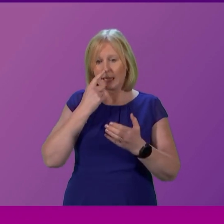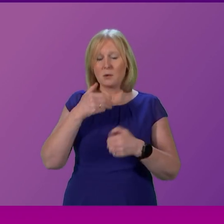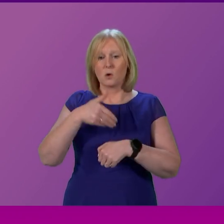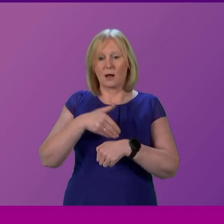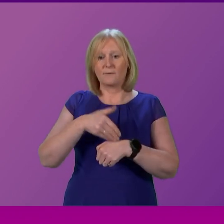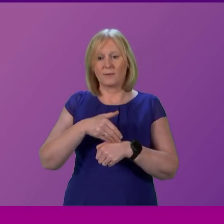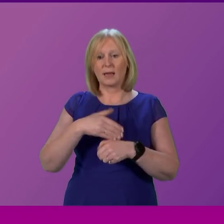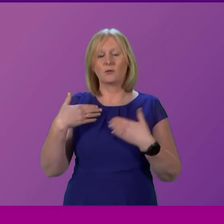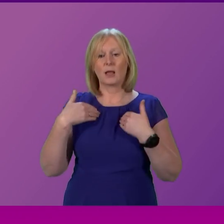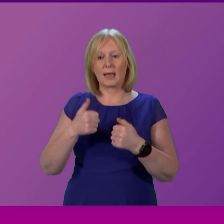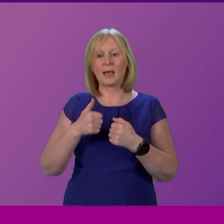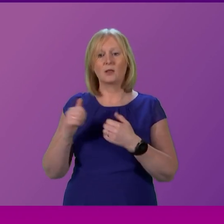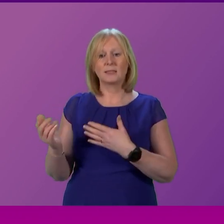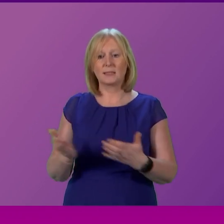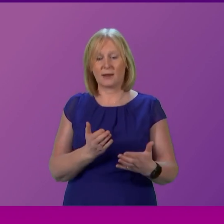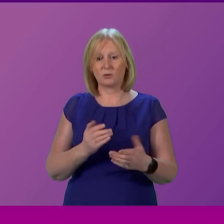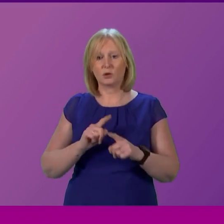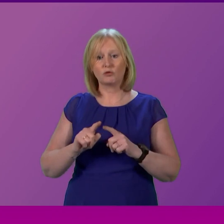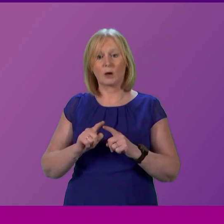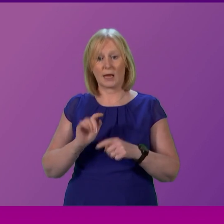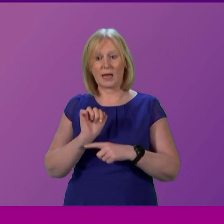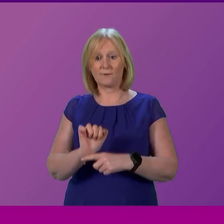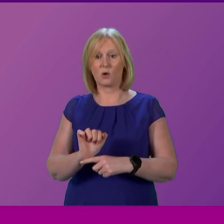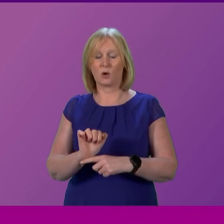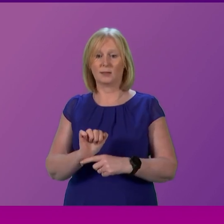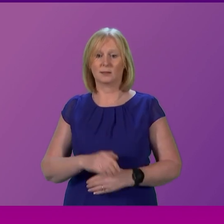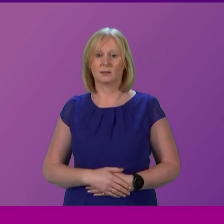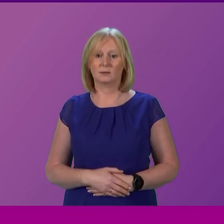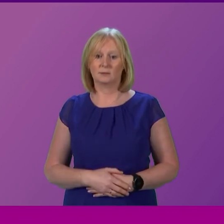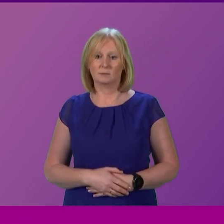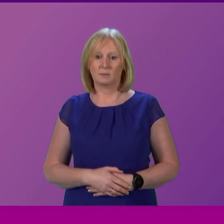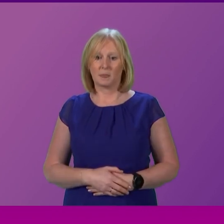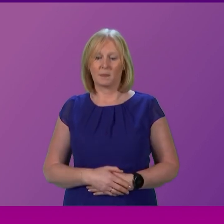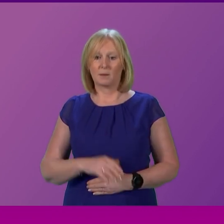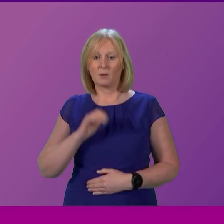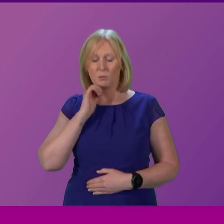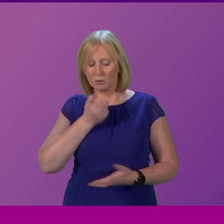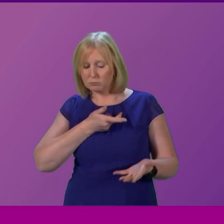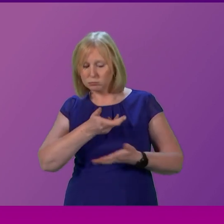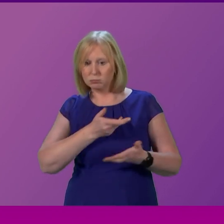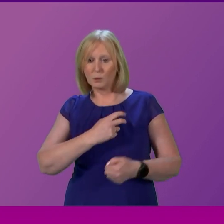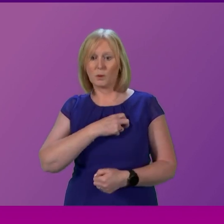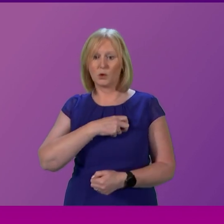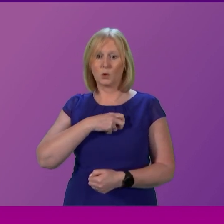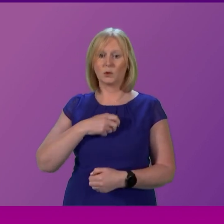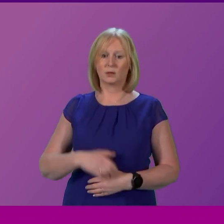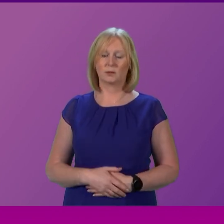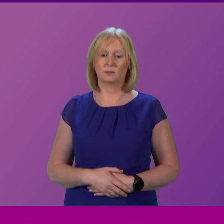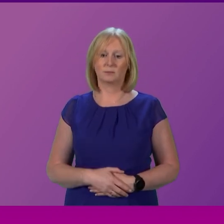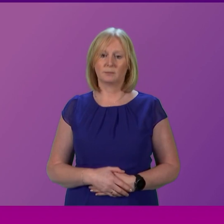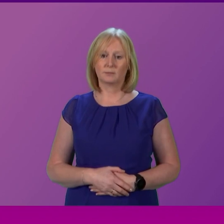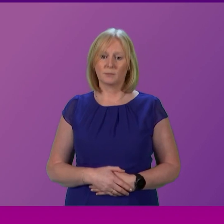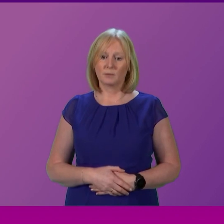for the health service. For my part, I remain absolutely committed to dialogue and positively engaging with our trade unions. As